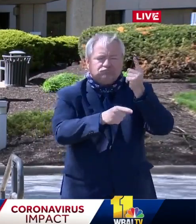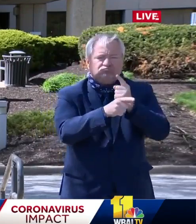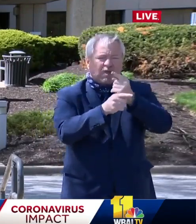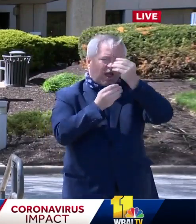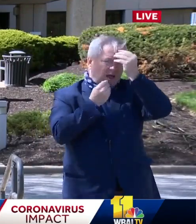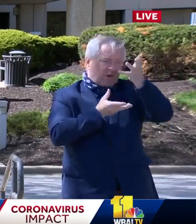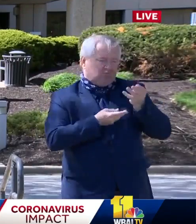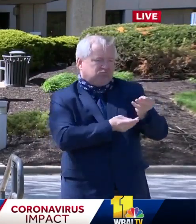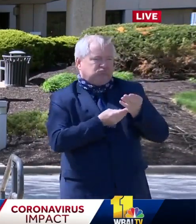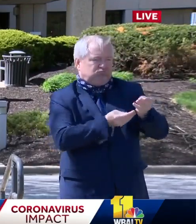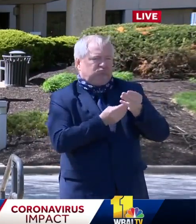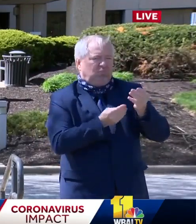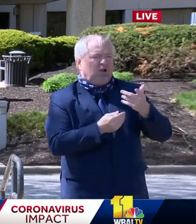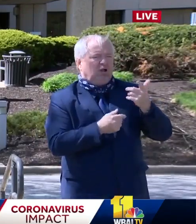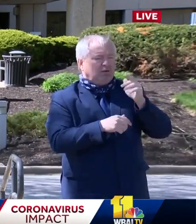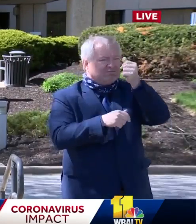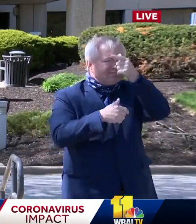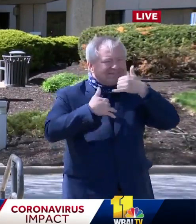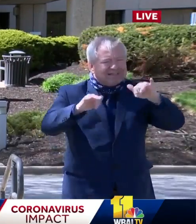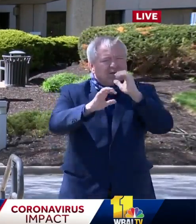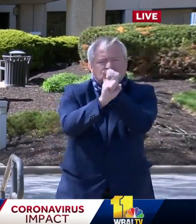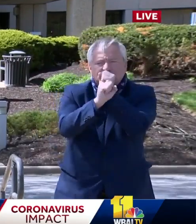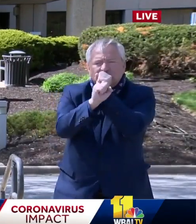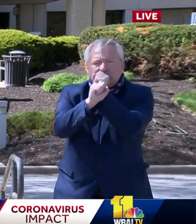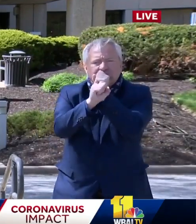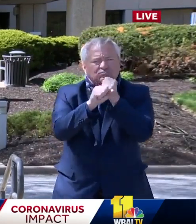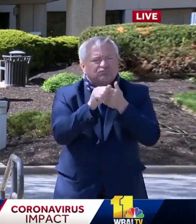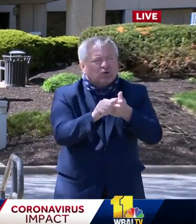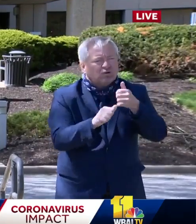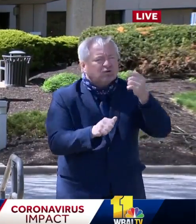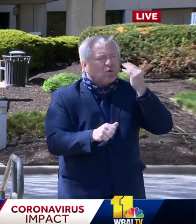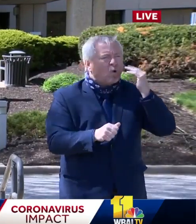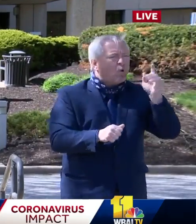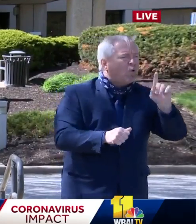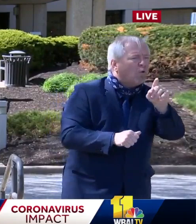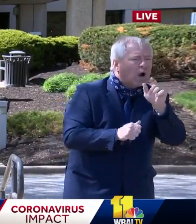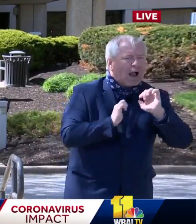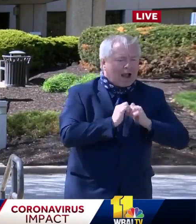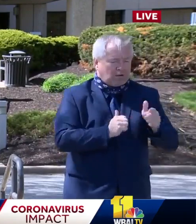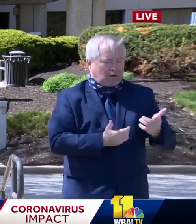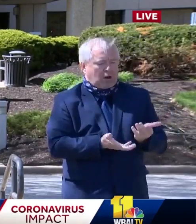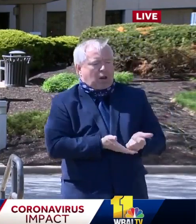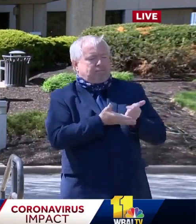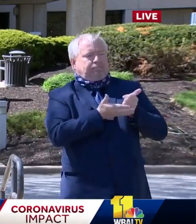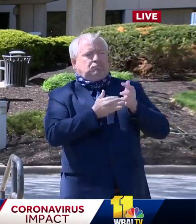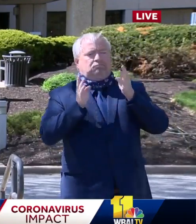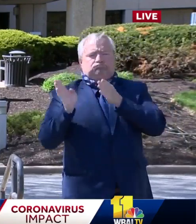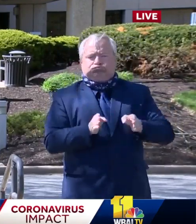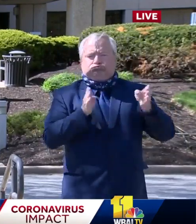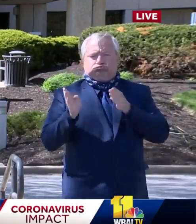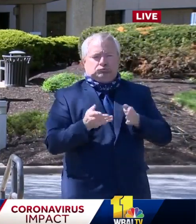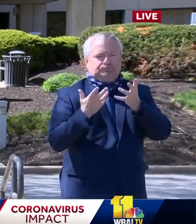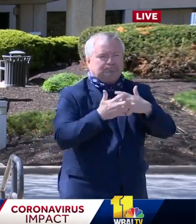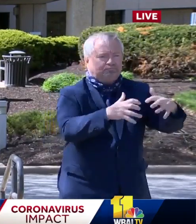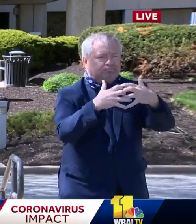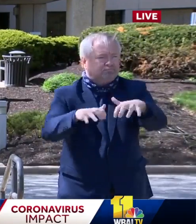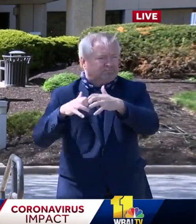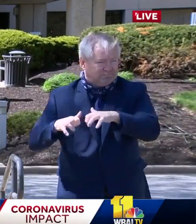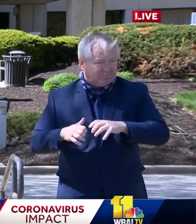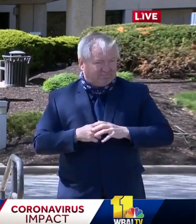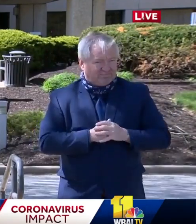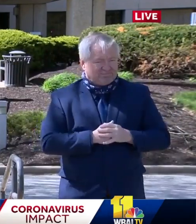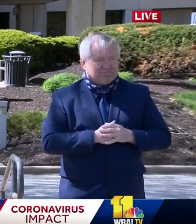guidelines for the security and privacy of all medical data. I want to thank Rhode Island Governor